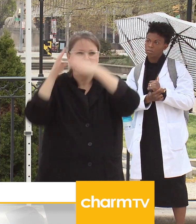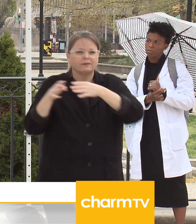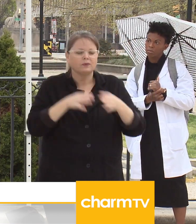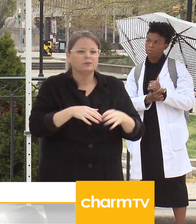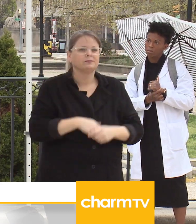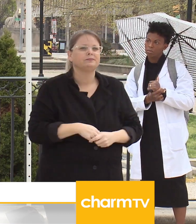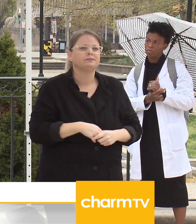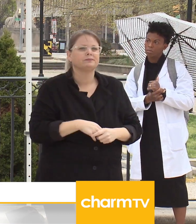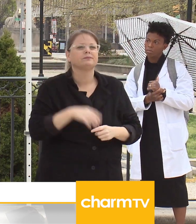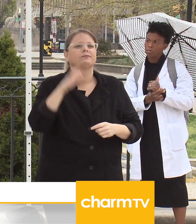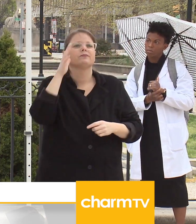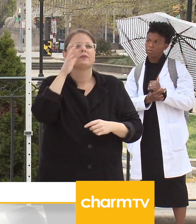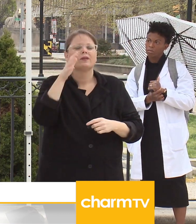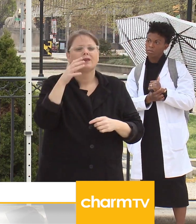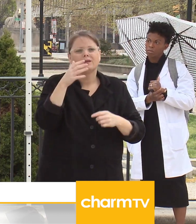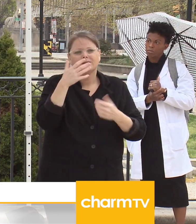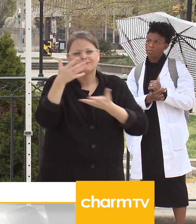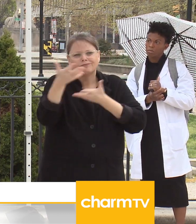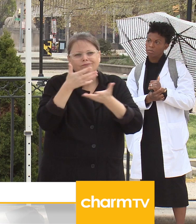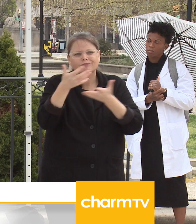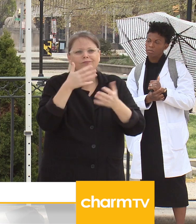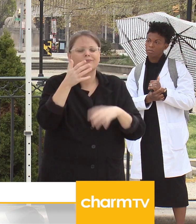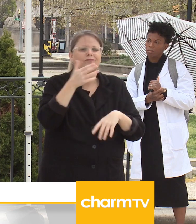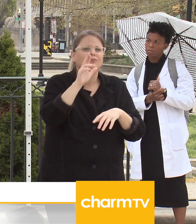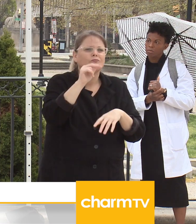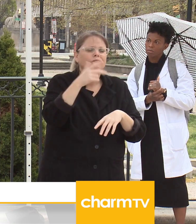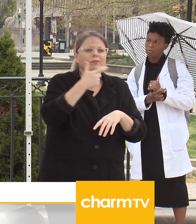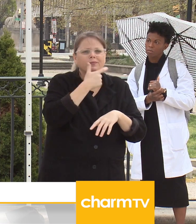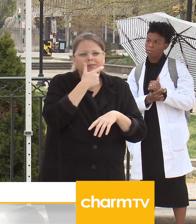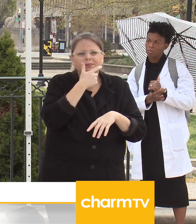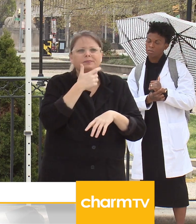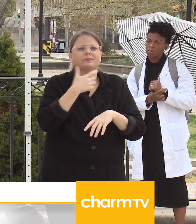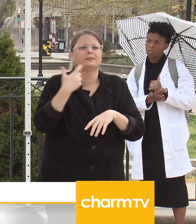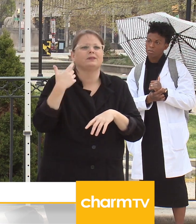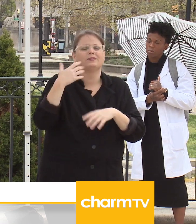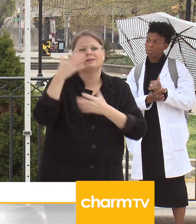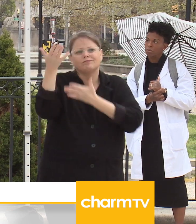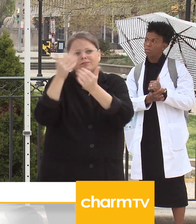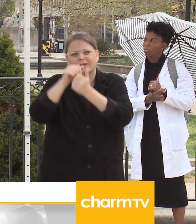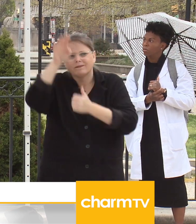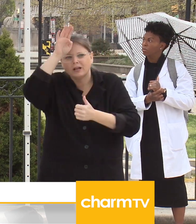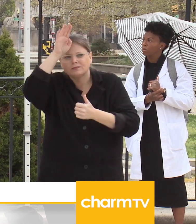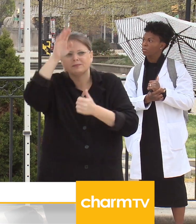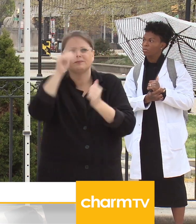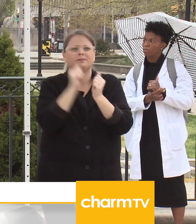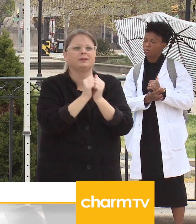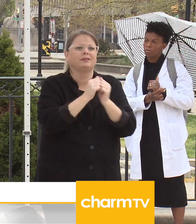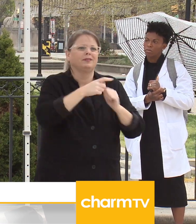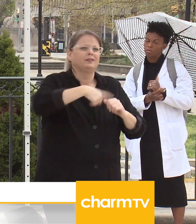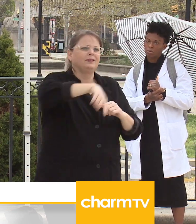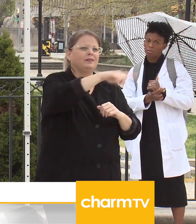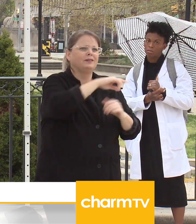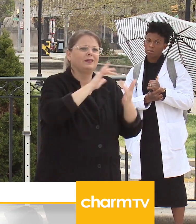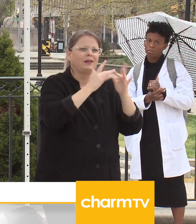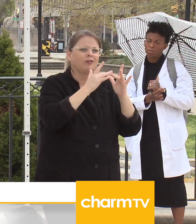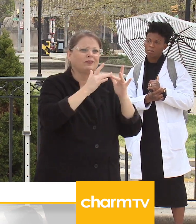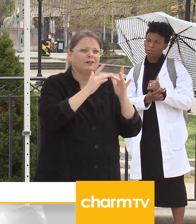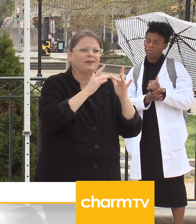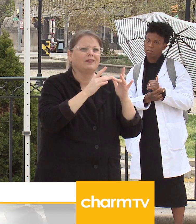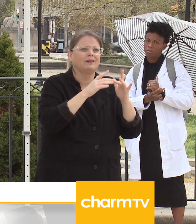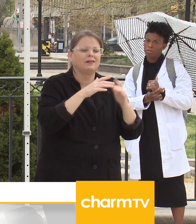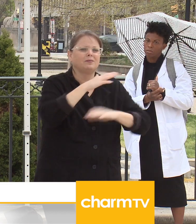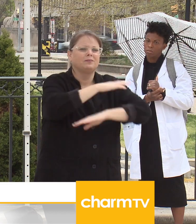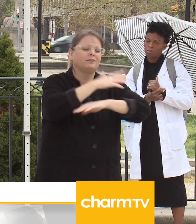terminals. They're also going to be using our elite platform, which is the patient care reporting platform that we use. It's going to be